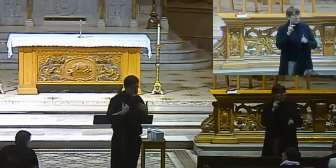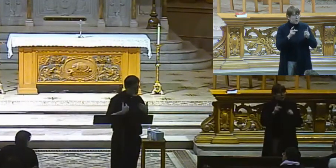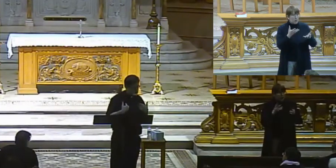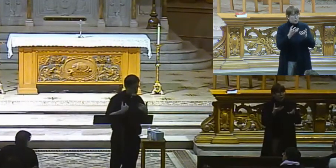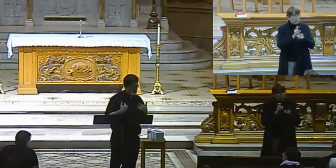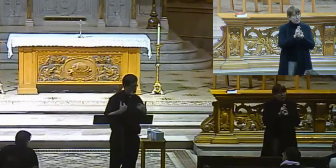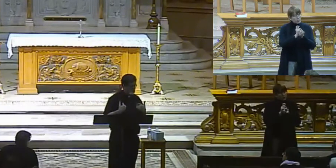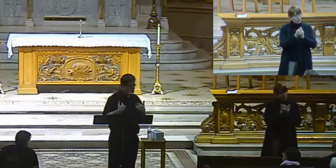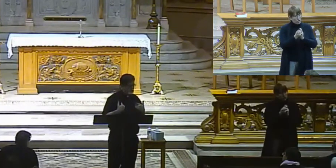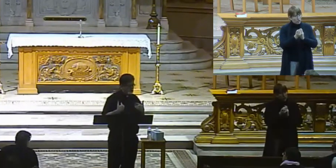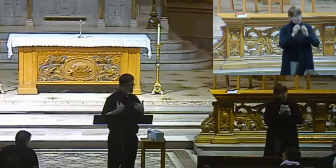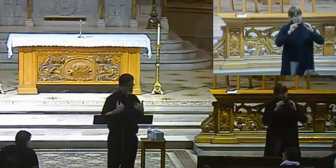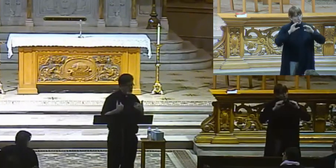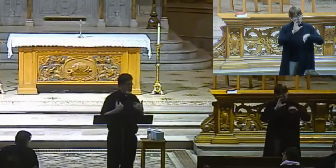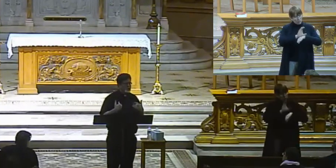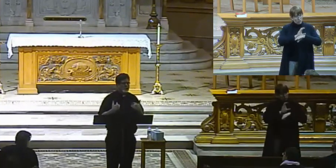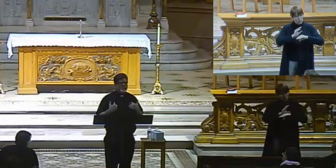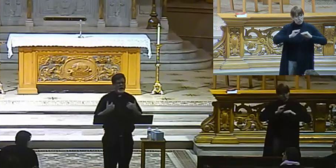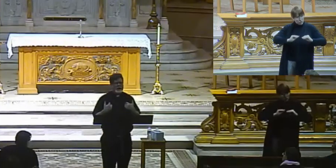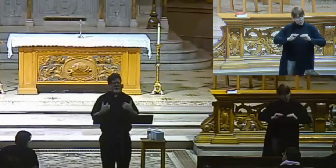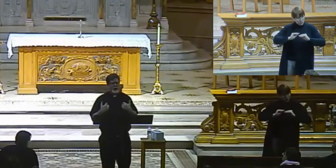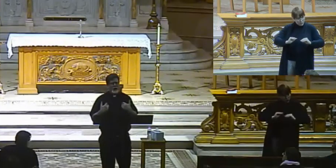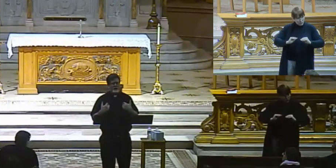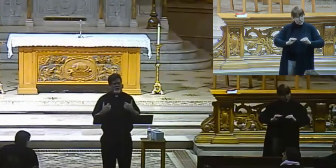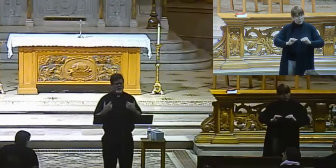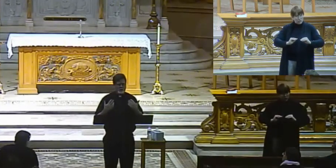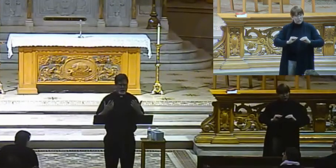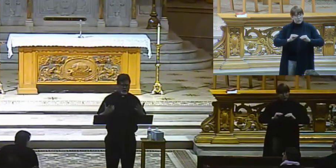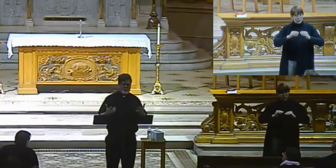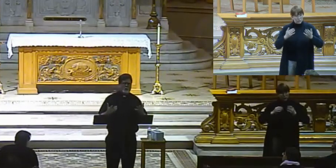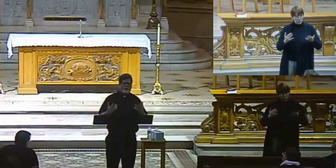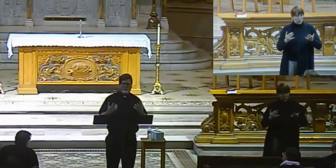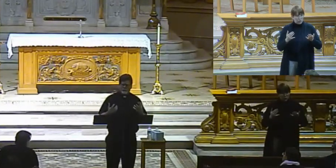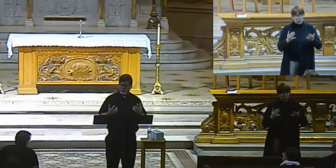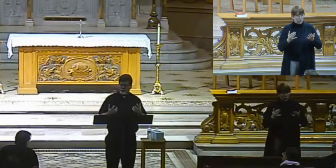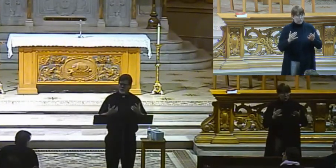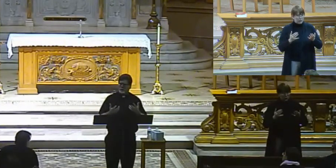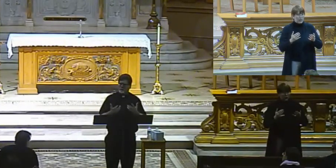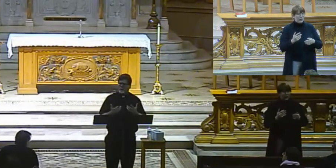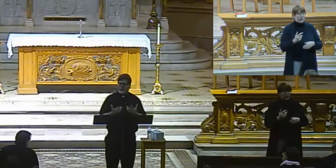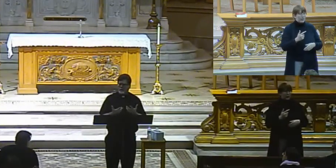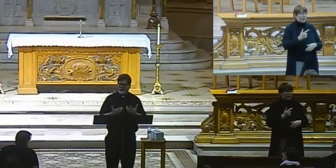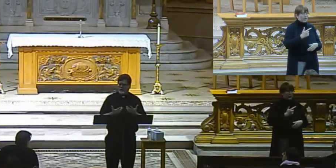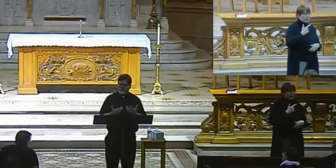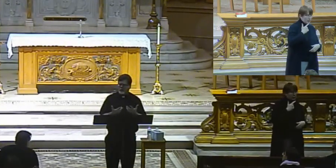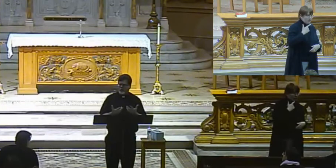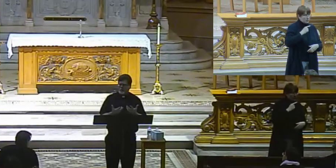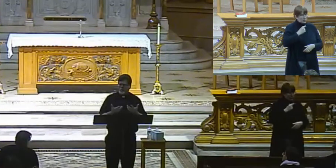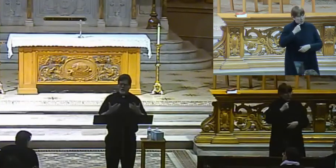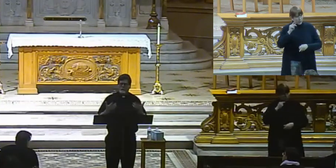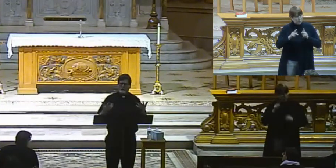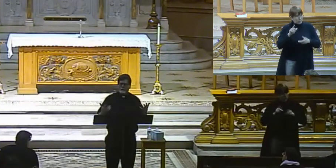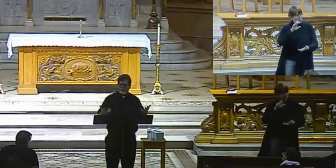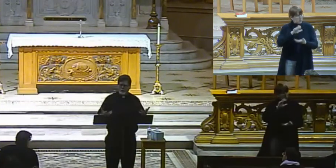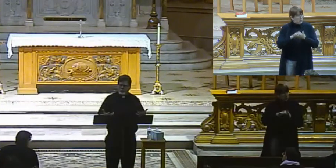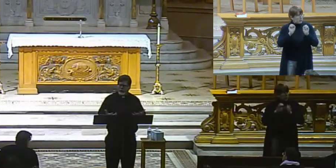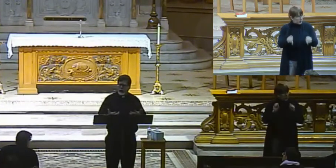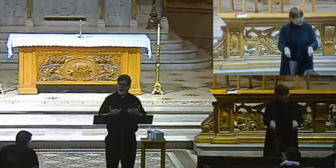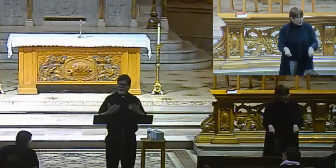church's teaching, all right, so that same-sex couples could get married. Well,